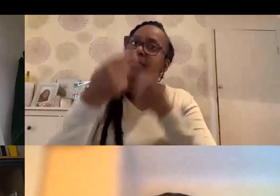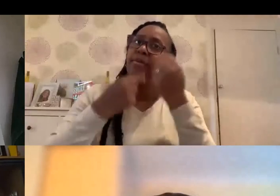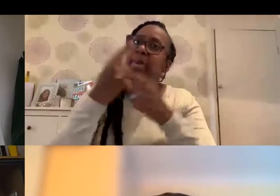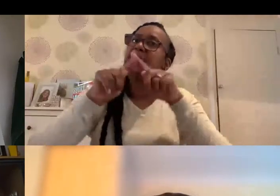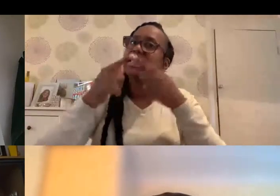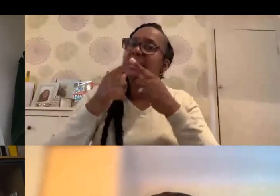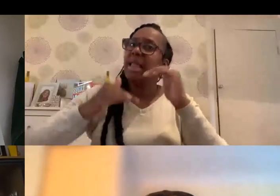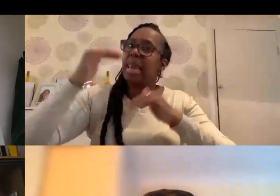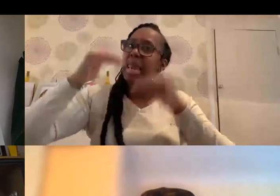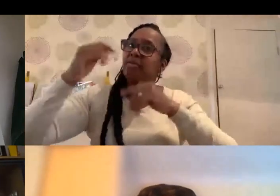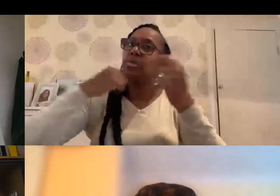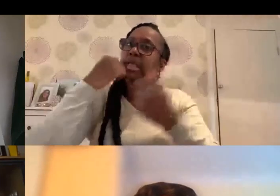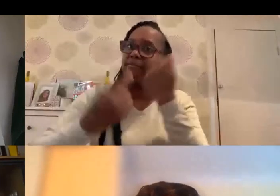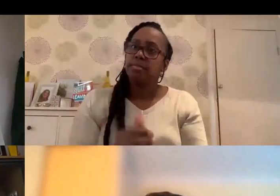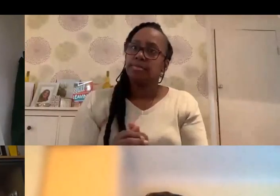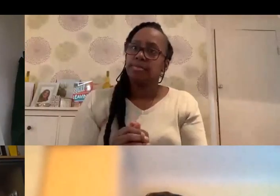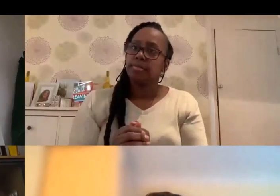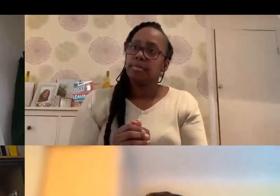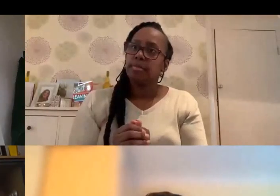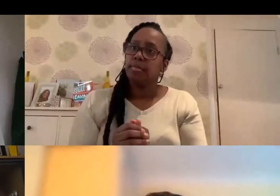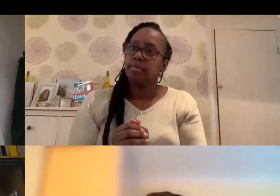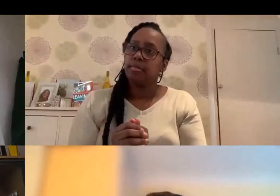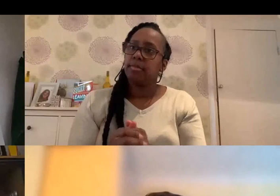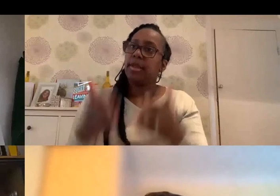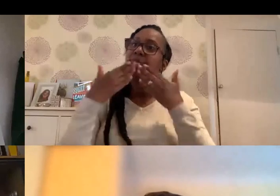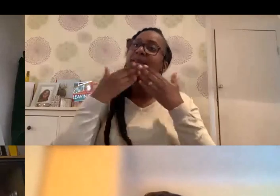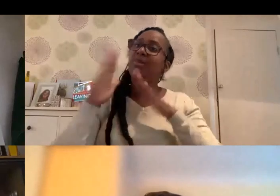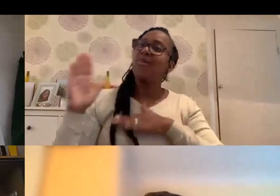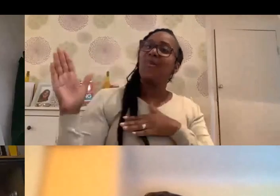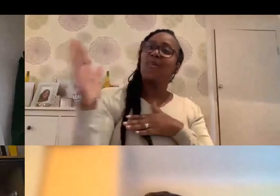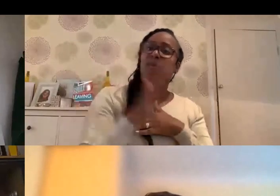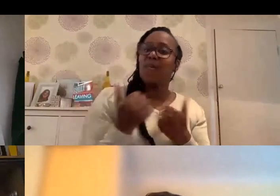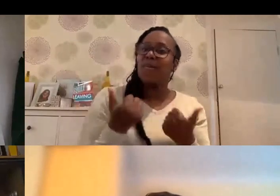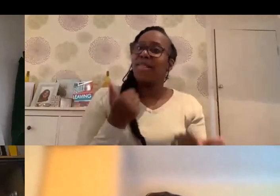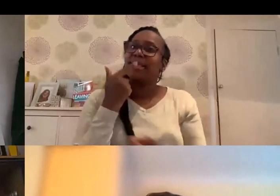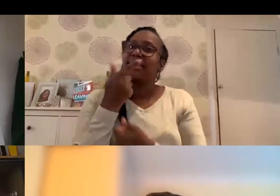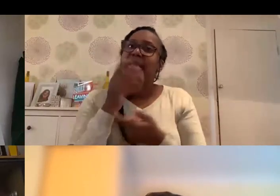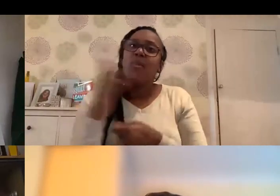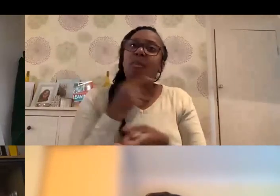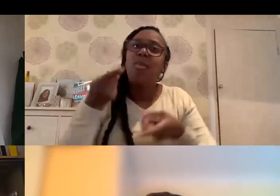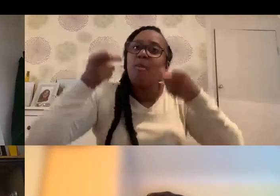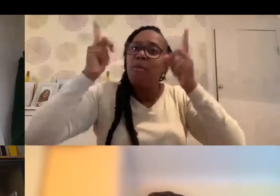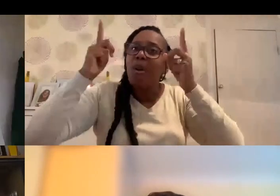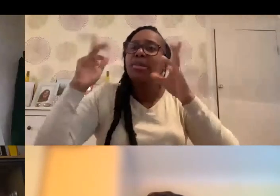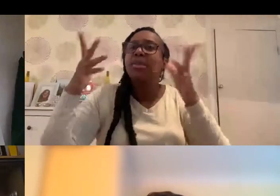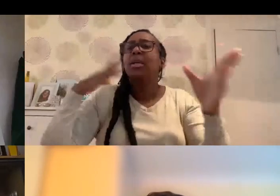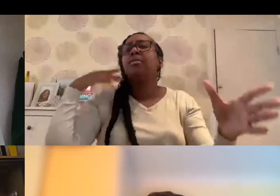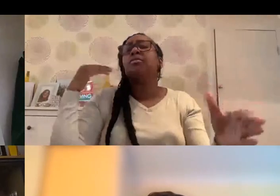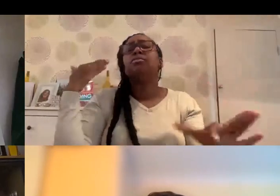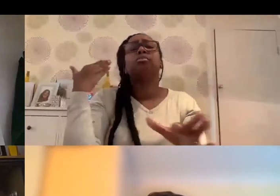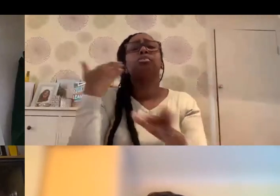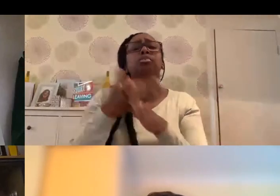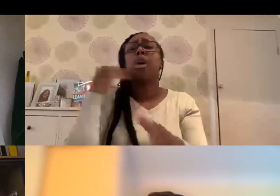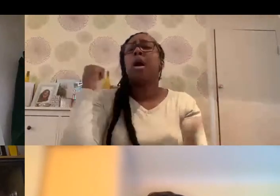levels of detail in, in the chat function. Huge thank you to everyone. And thank you to, to the managers. I know you've worked incredibly hard